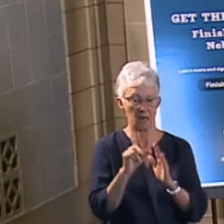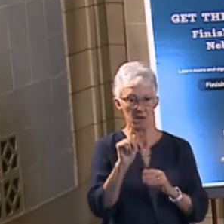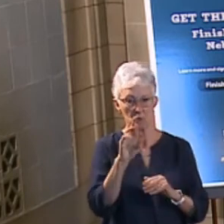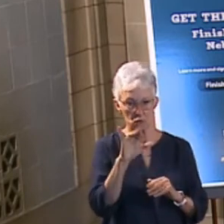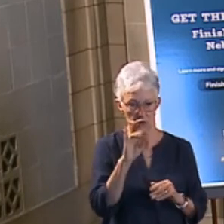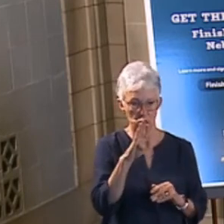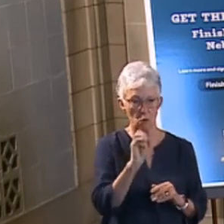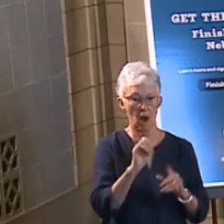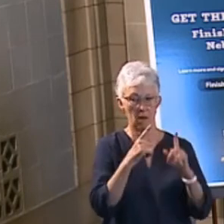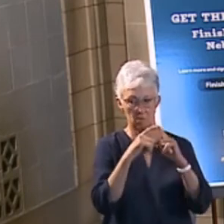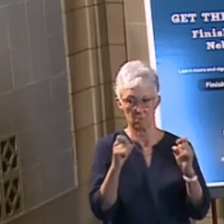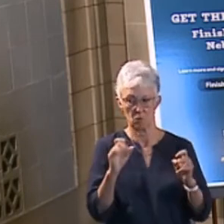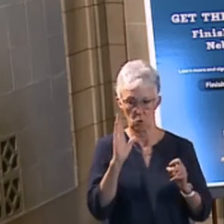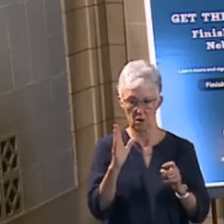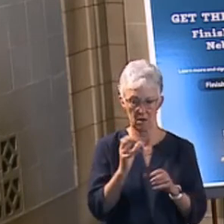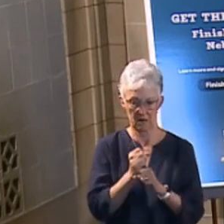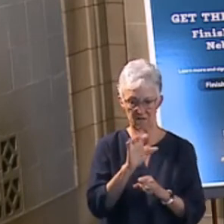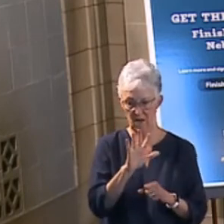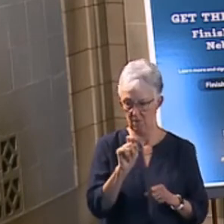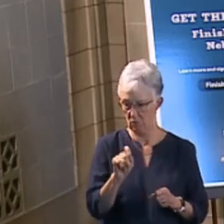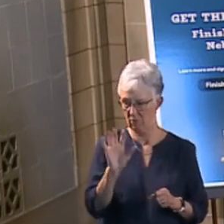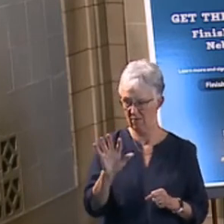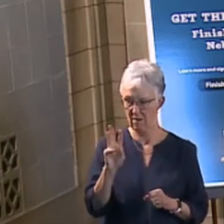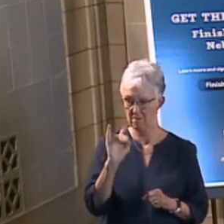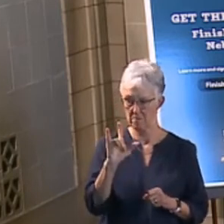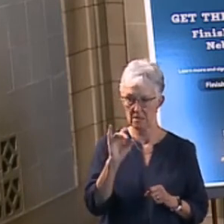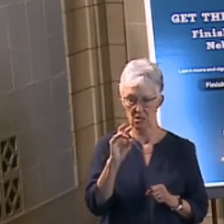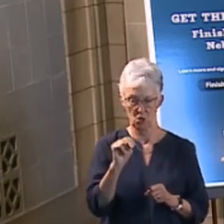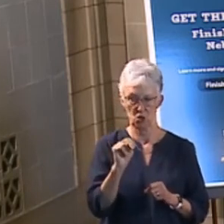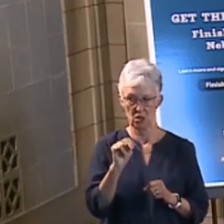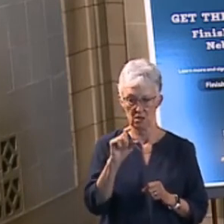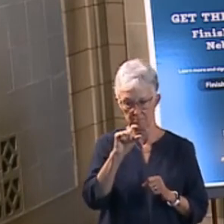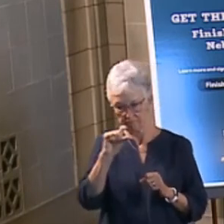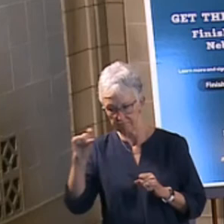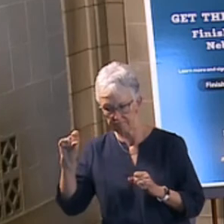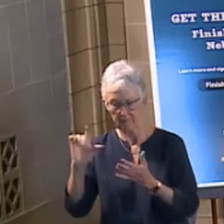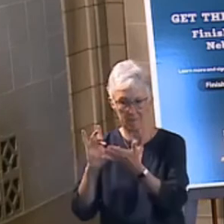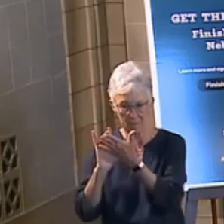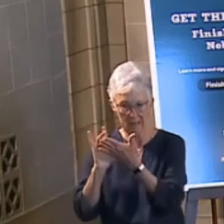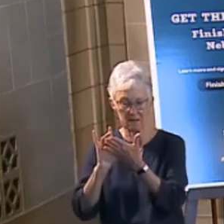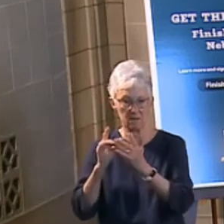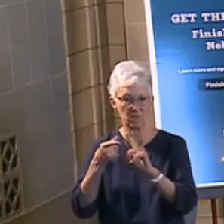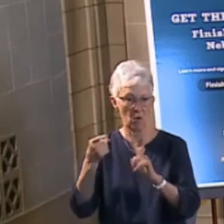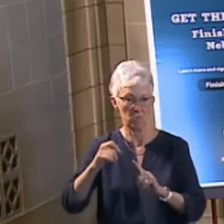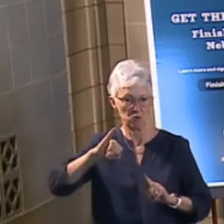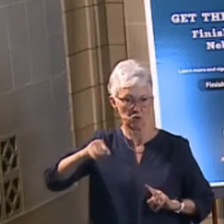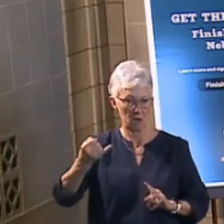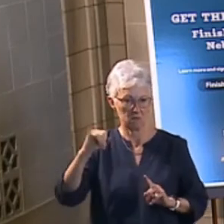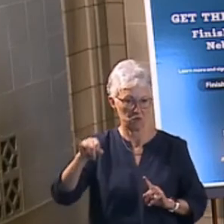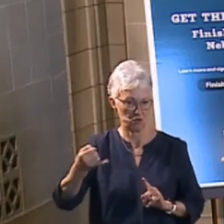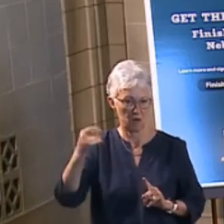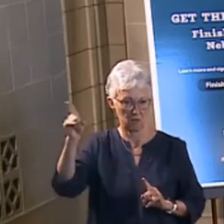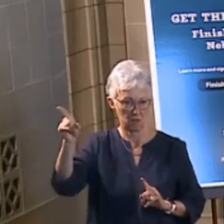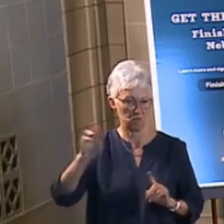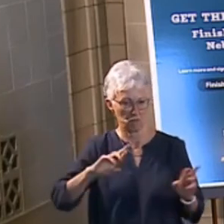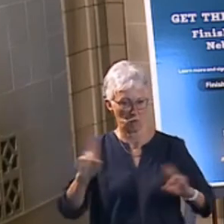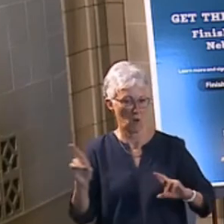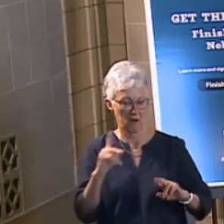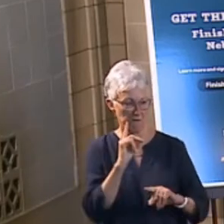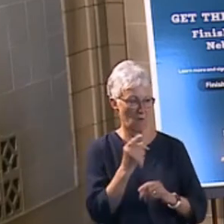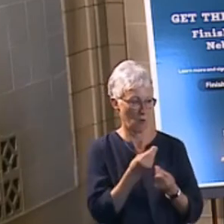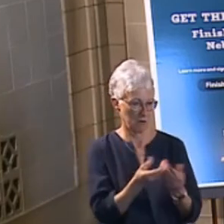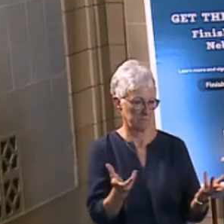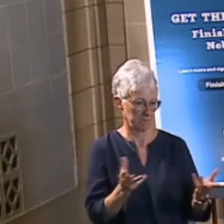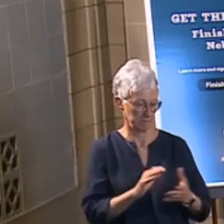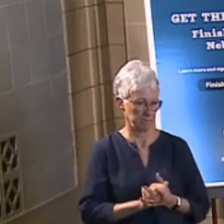doses of Johnson & Johnson. So, we expect, again, a significant increase in the number of Johnson & Johnson vaccines available to the state of Nebraska, on